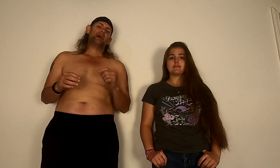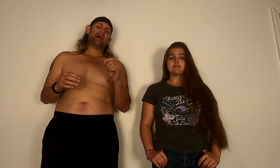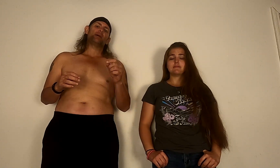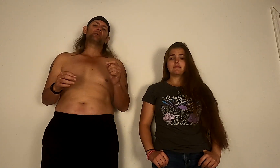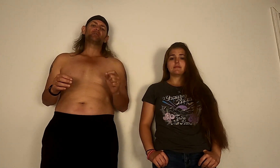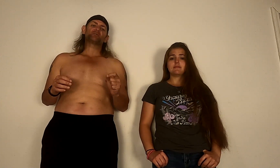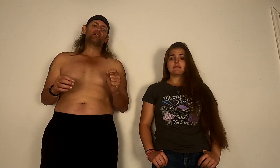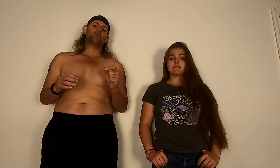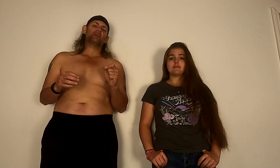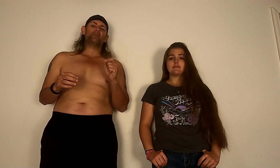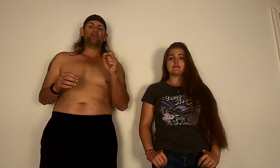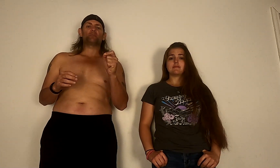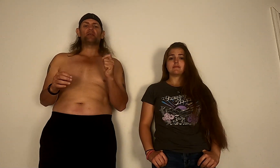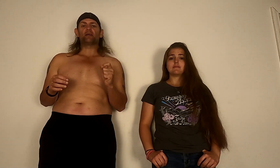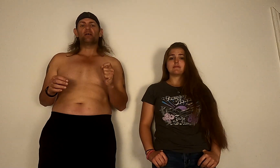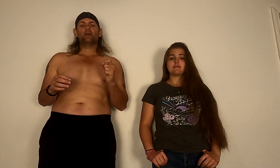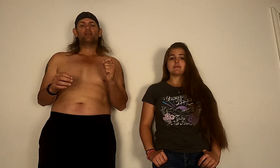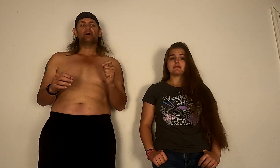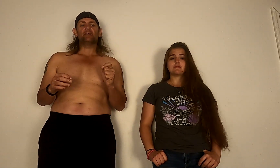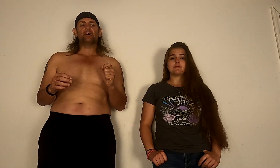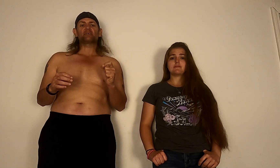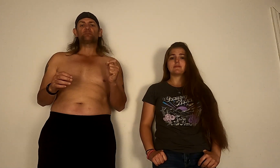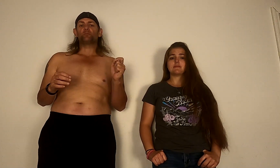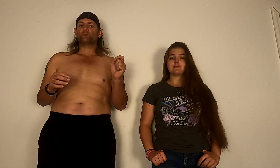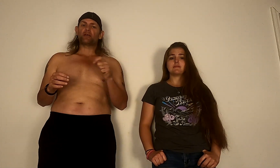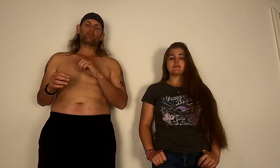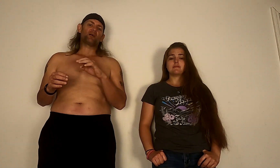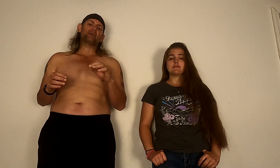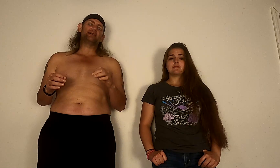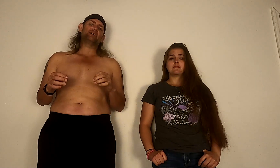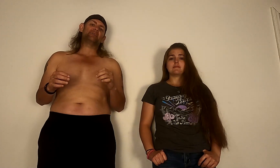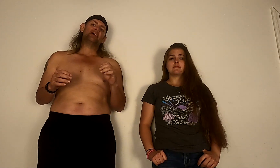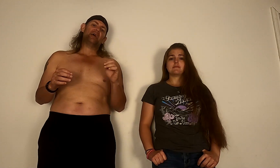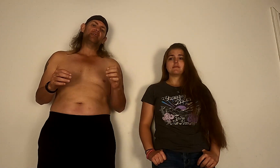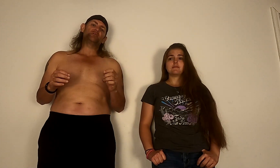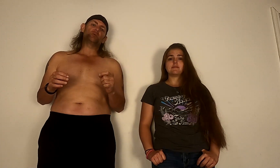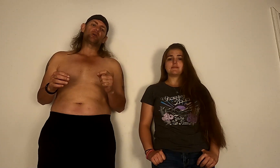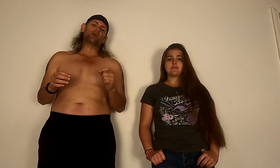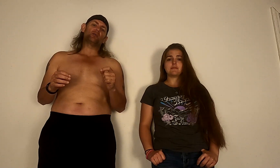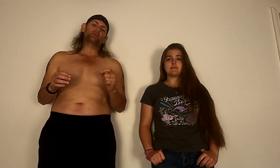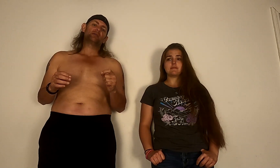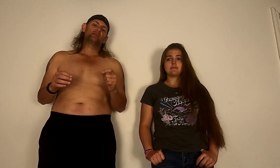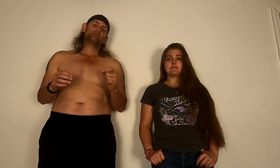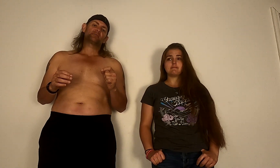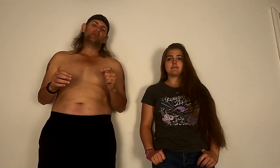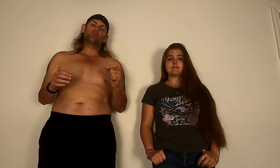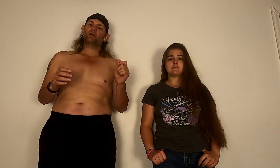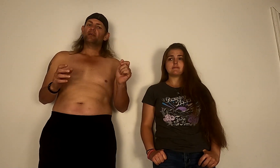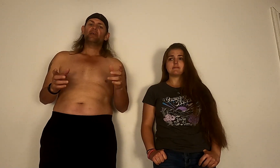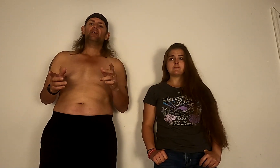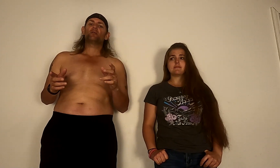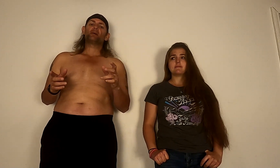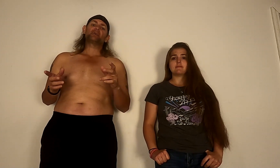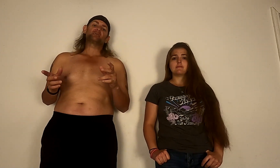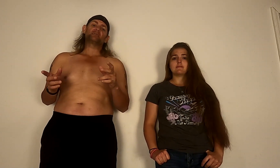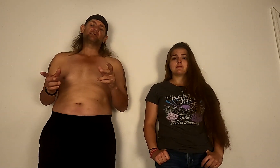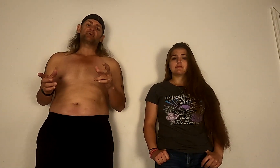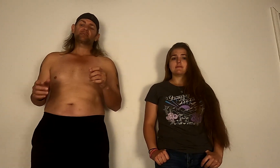I'm gonna start and then I'm gonna let Lex break right in and do her own. So here are my statistics.